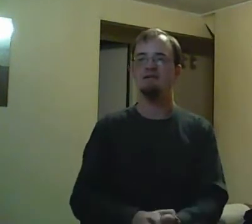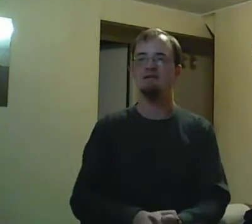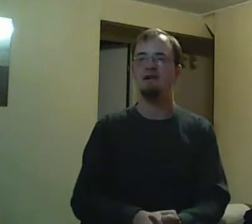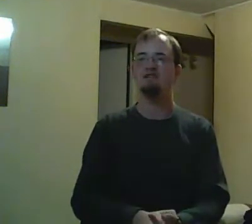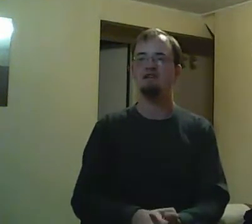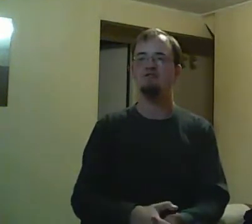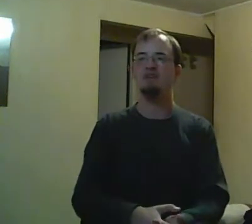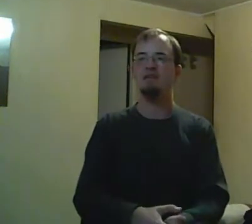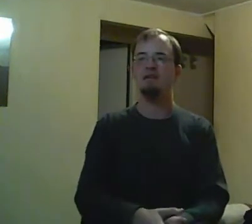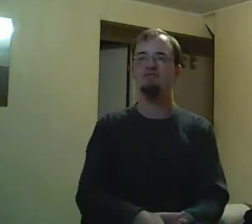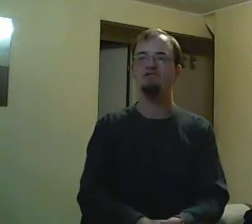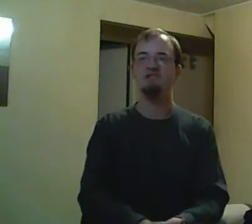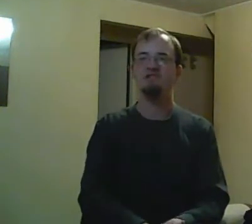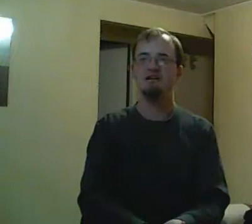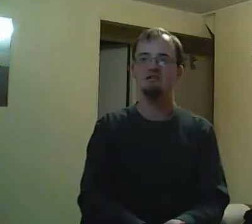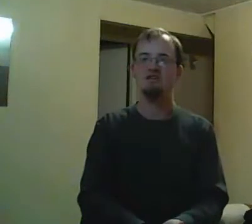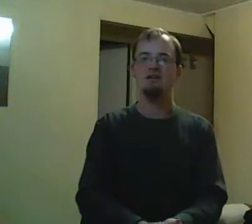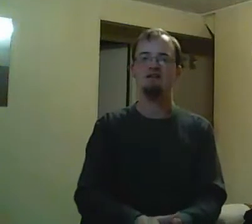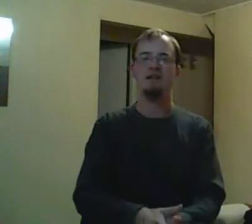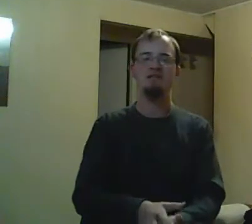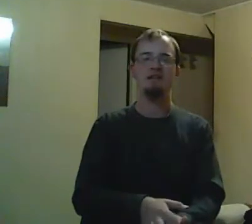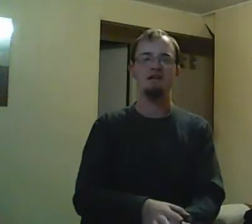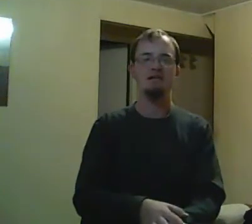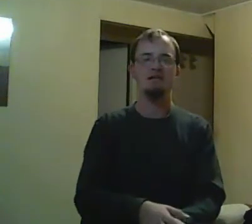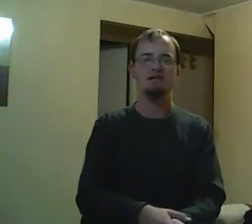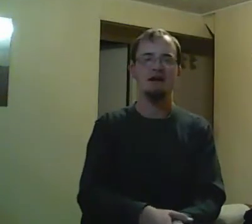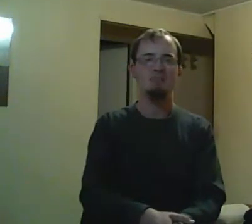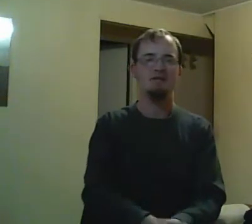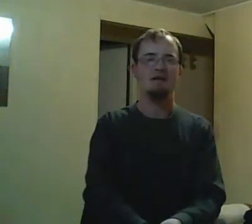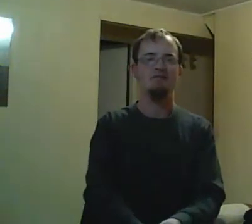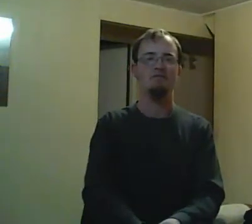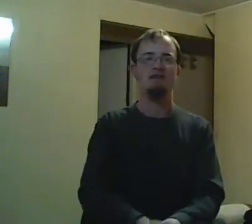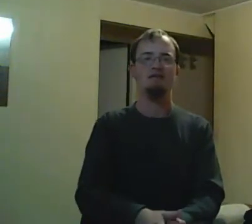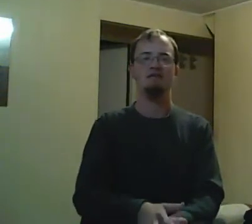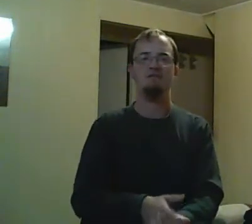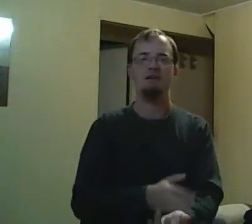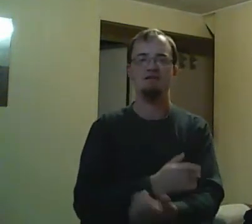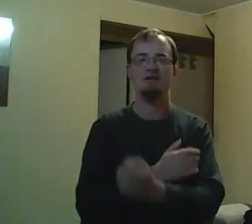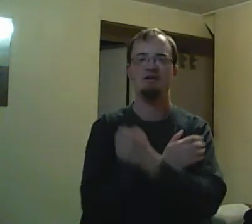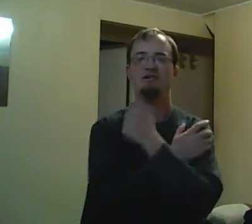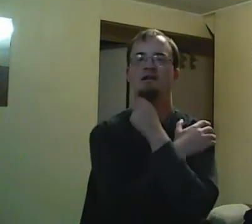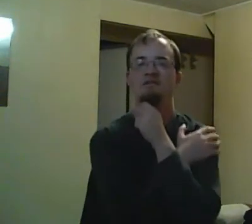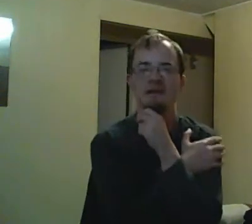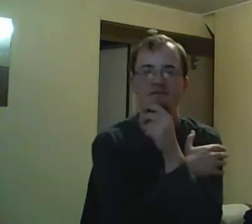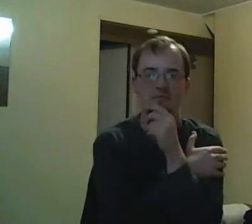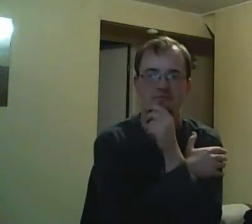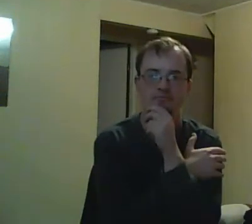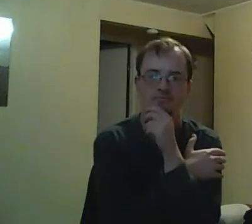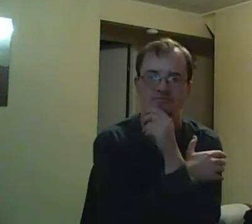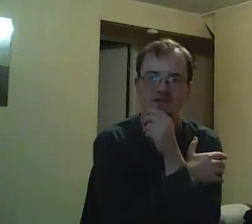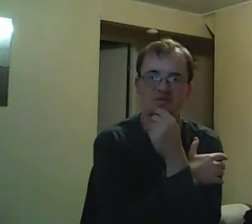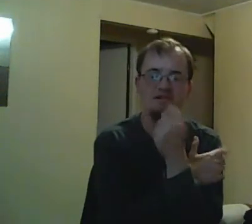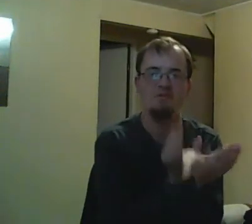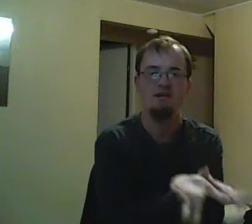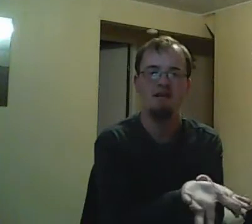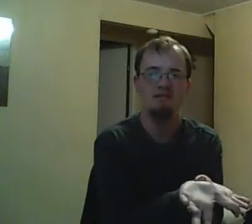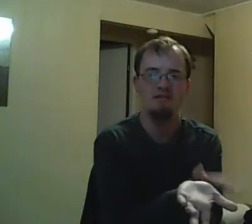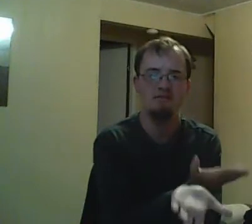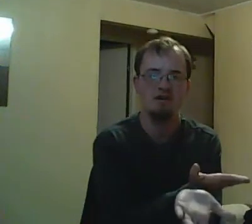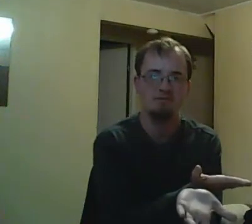and Rick wrestle for the gun. Toby tries to stop him. Emma tries to stop him. But no, we hear a gunshot. They both scream